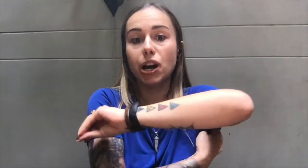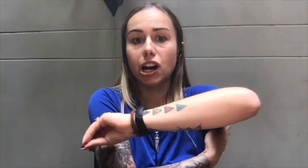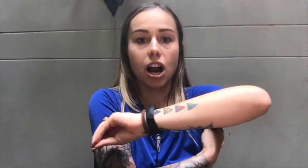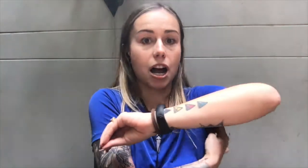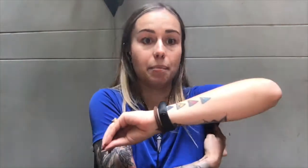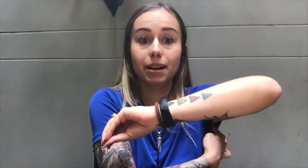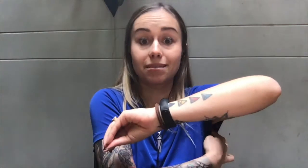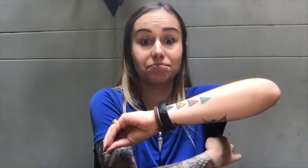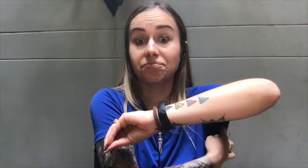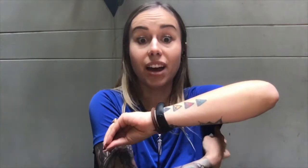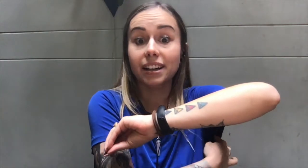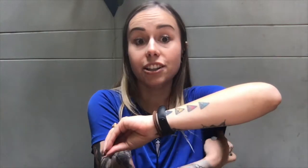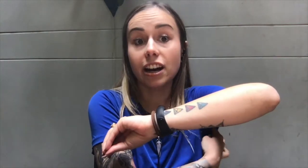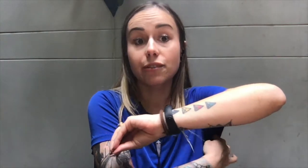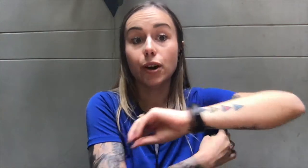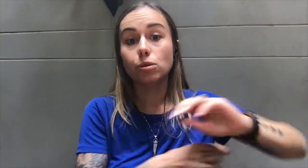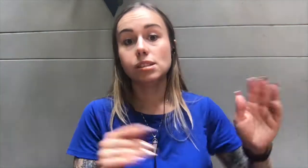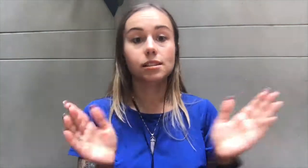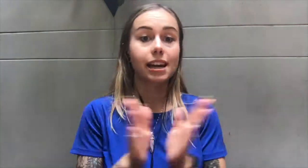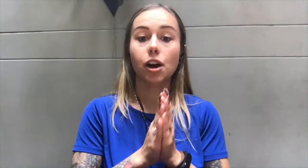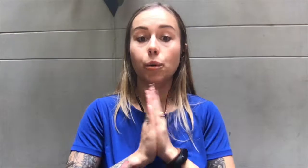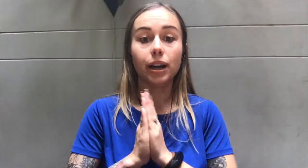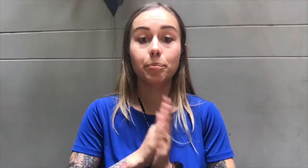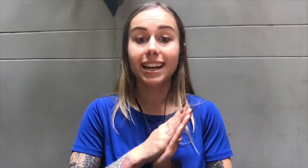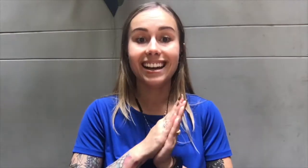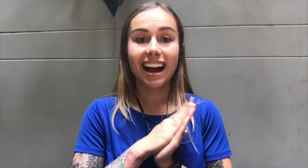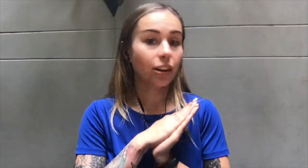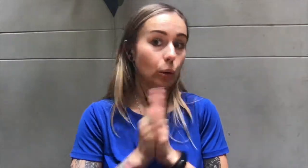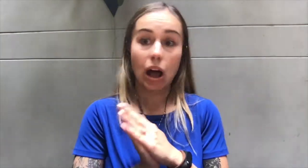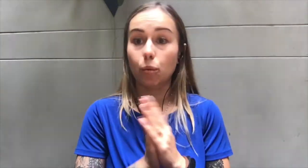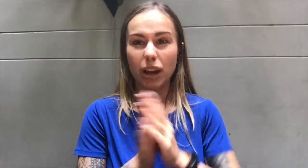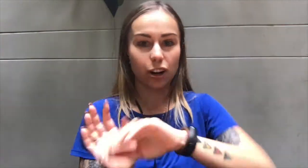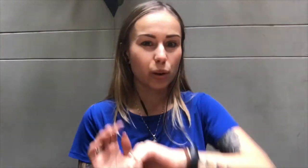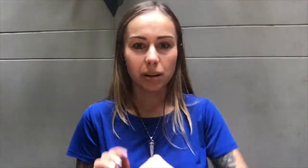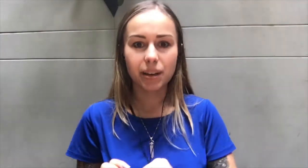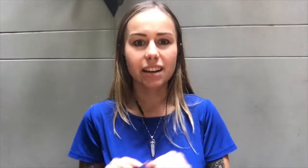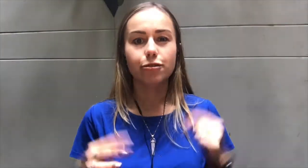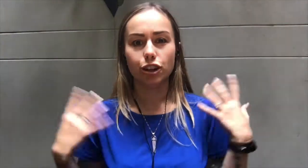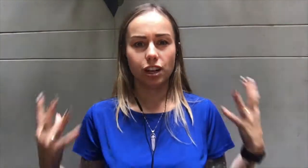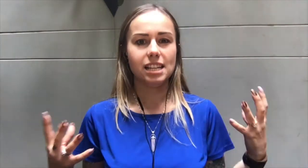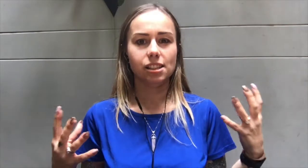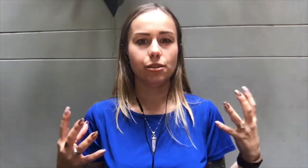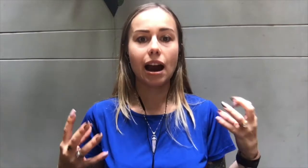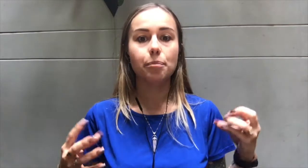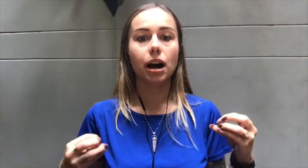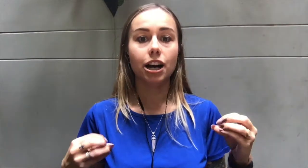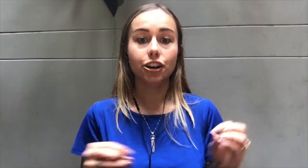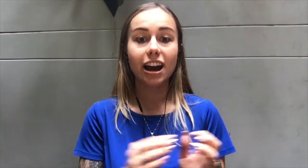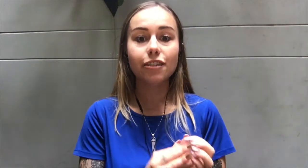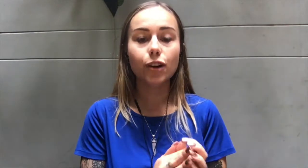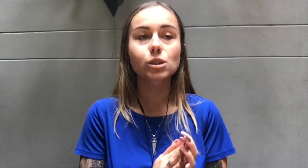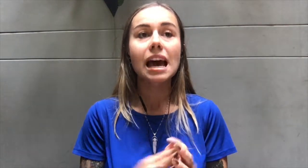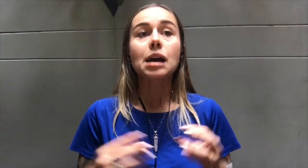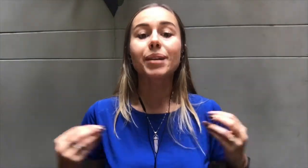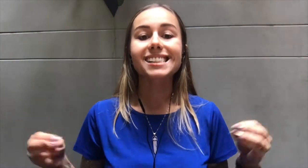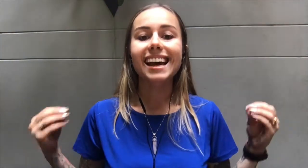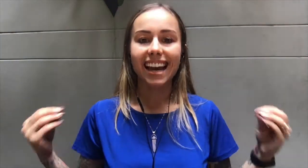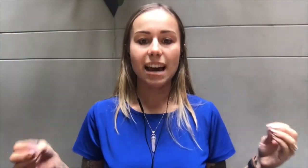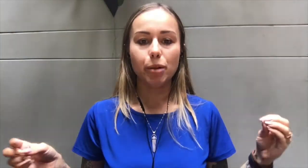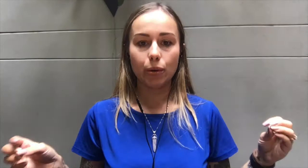um, not in your headphones and take a quick minute, I'll, I'll wait a quick minute for you guys to grab, uh, your headphones, because I am going